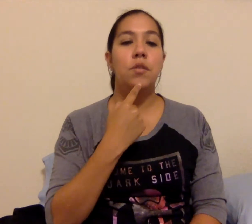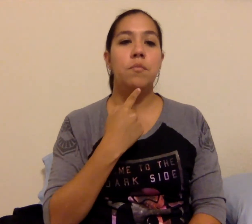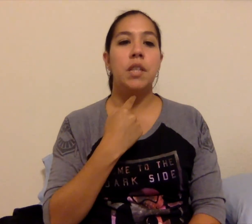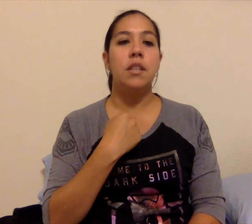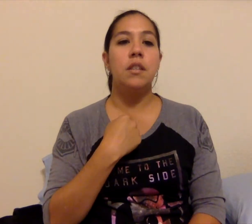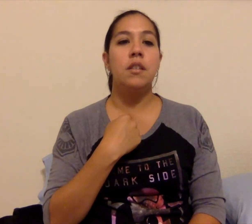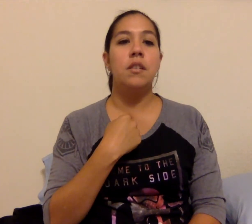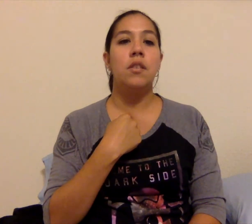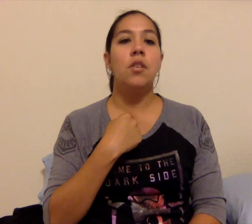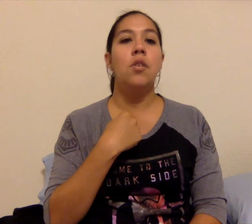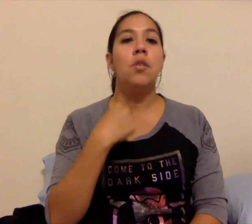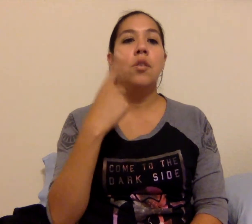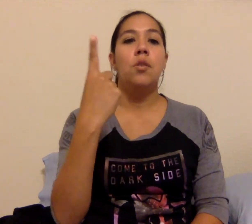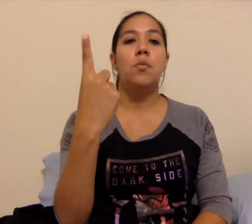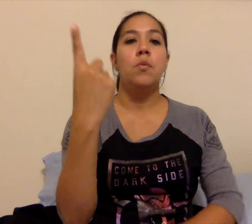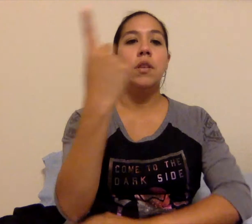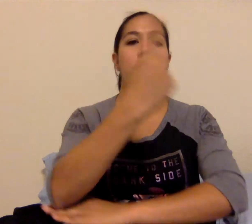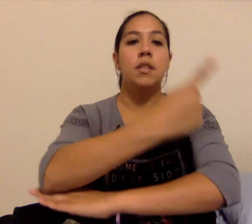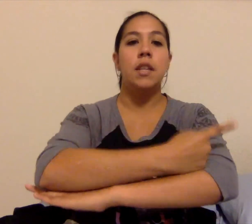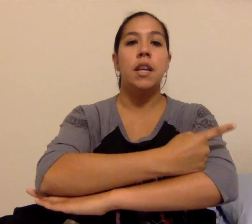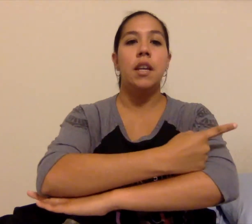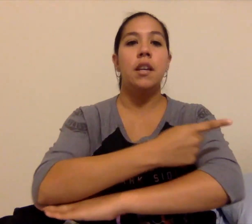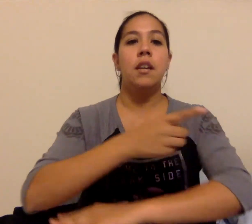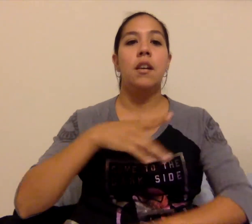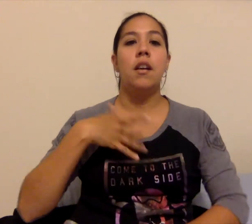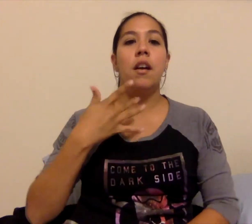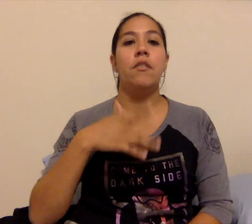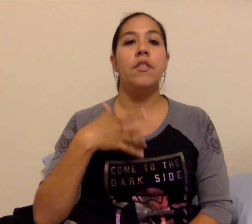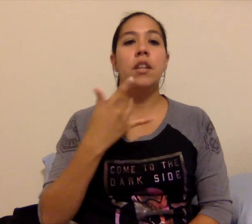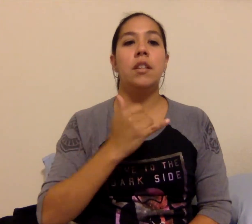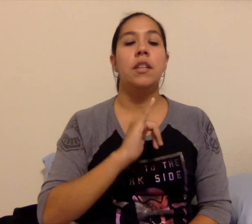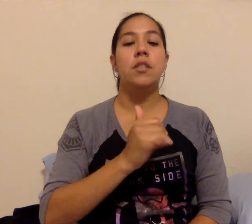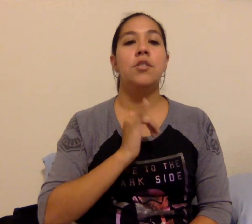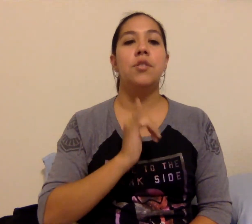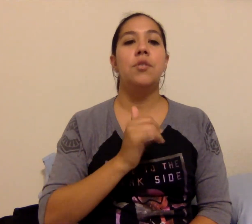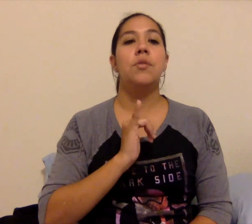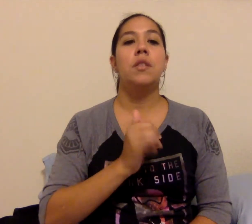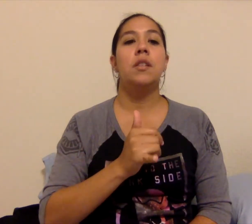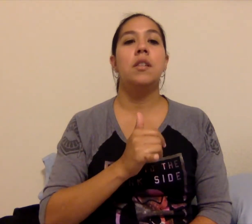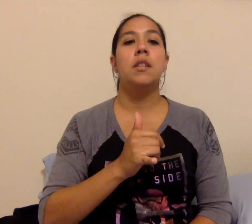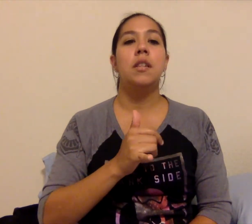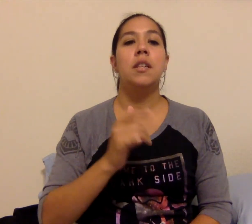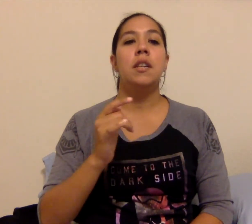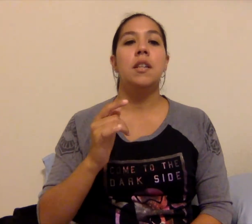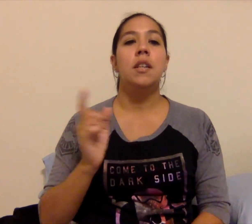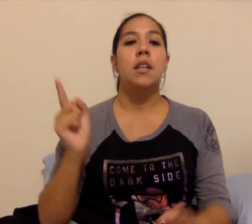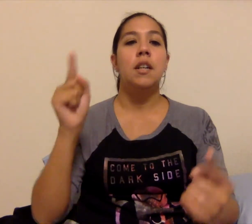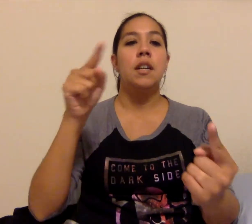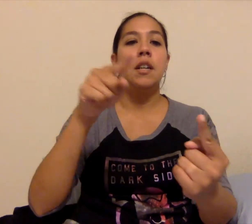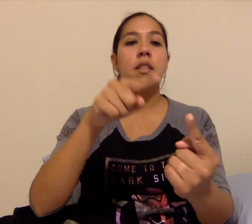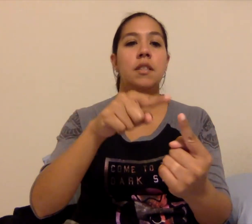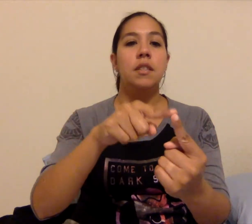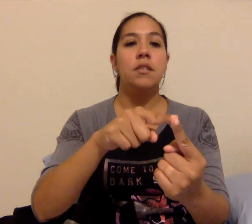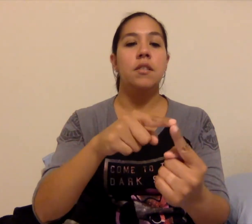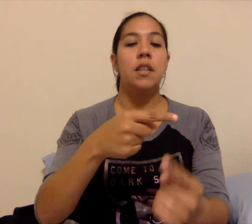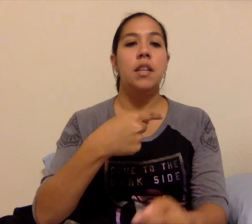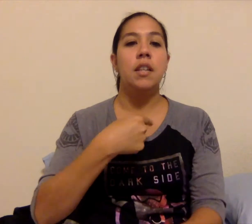me one day I'll feel it too. Until then,